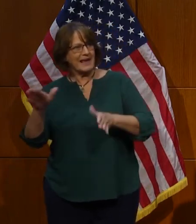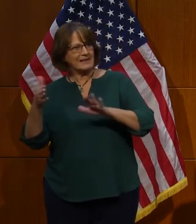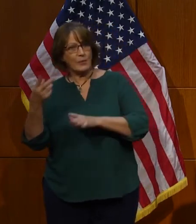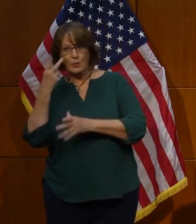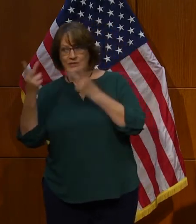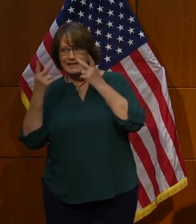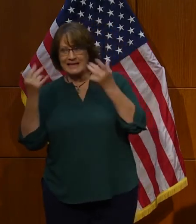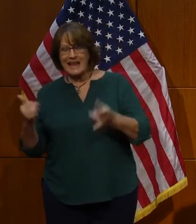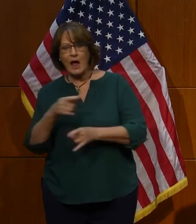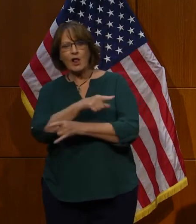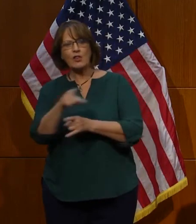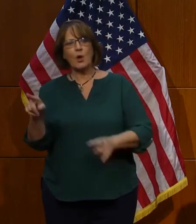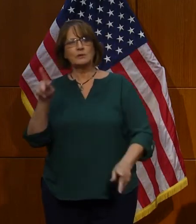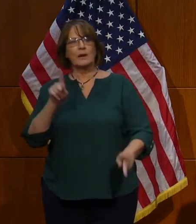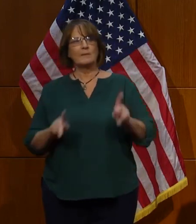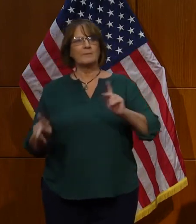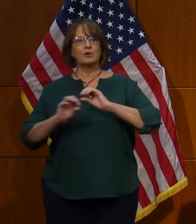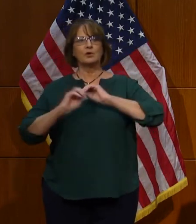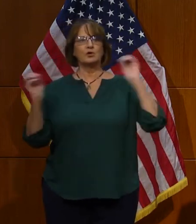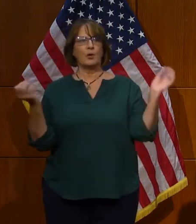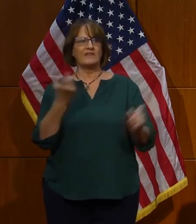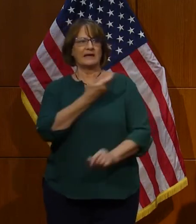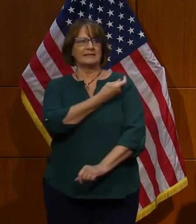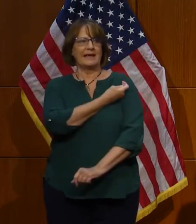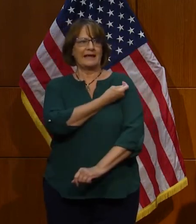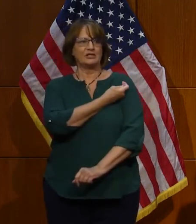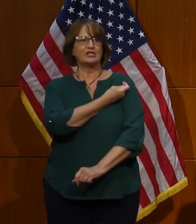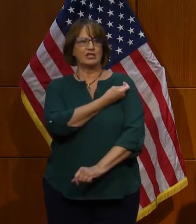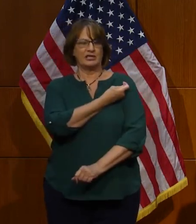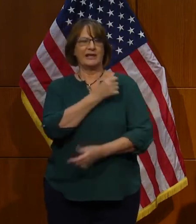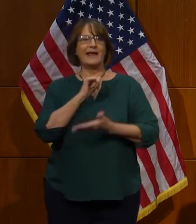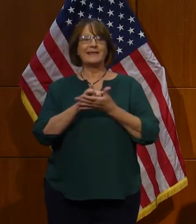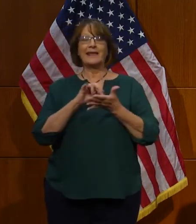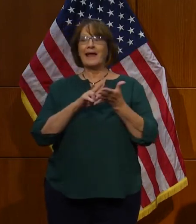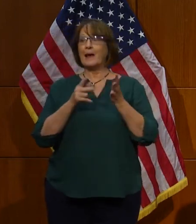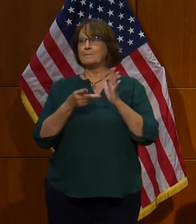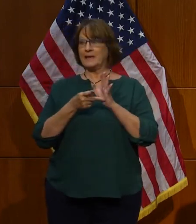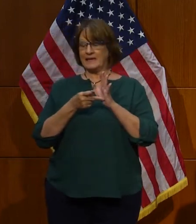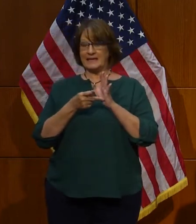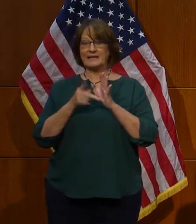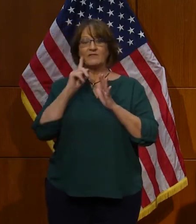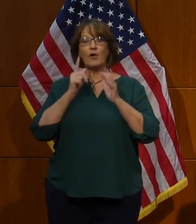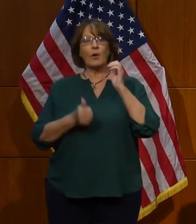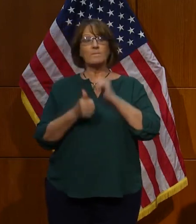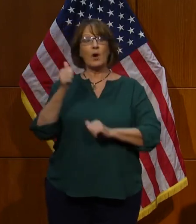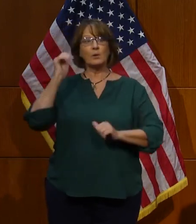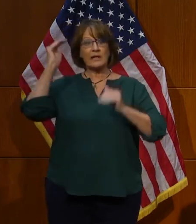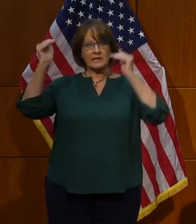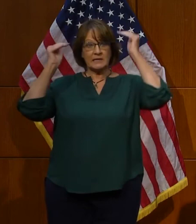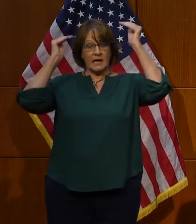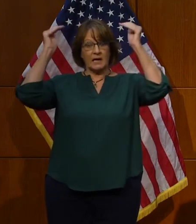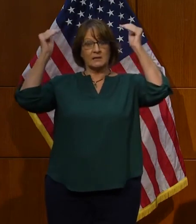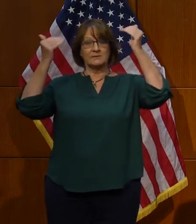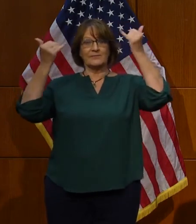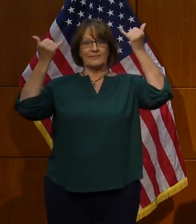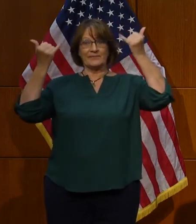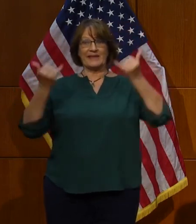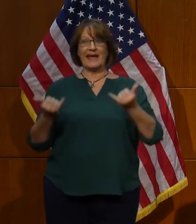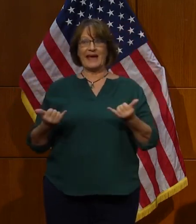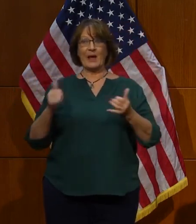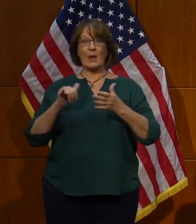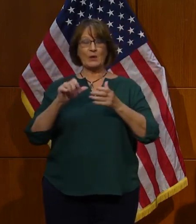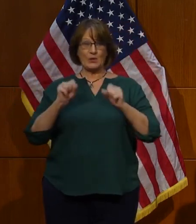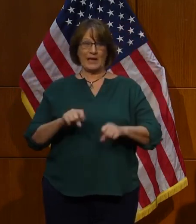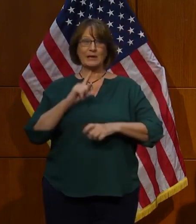now are among unvaccinated people. That means that for most adults, this is now a